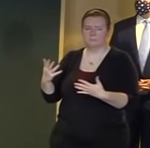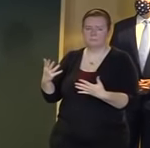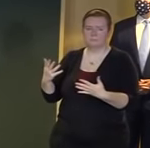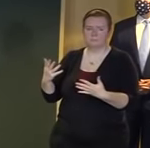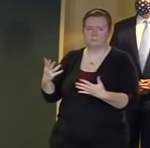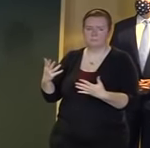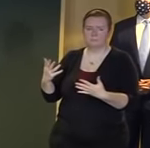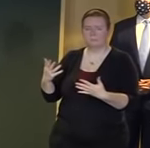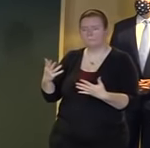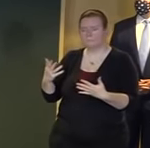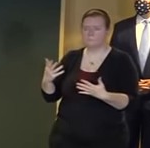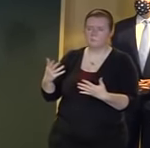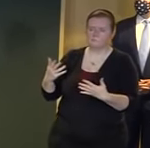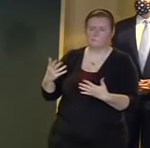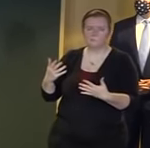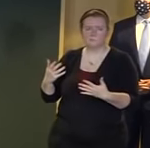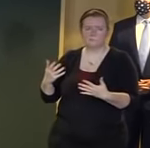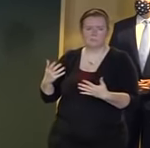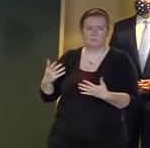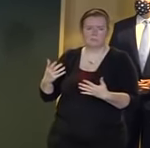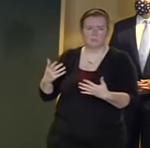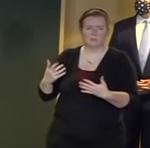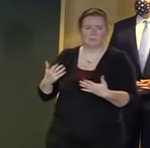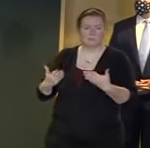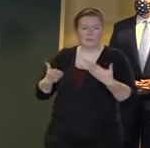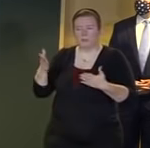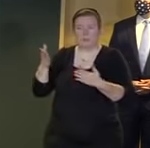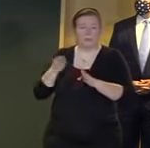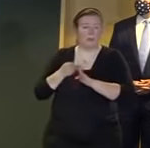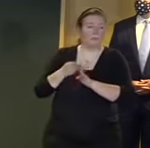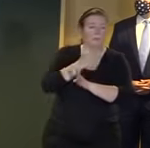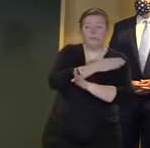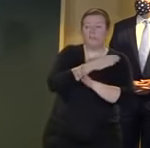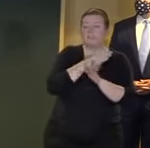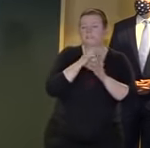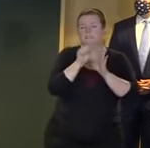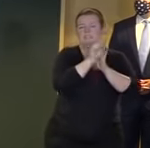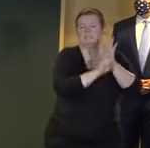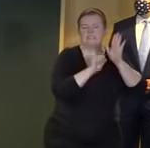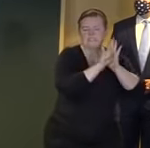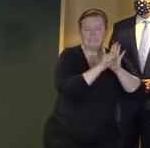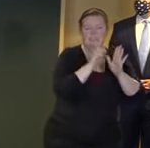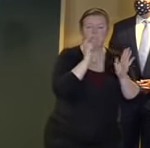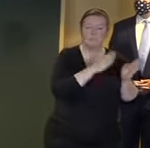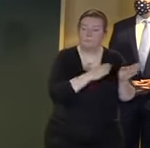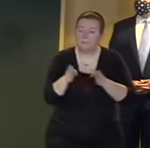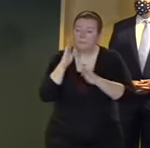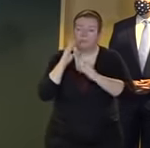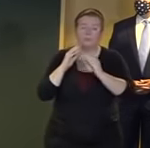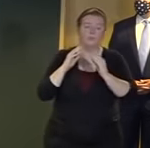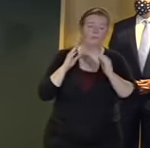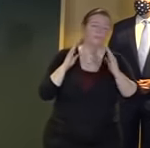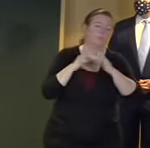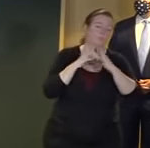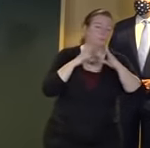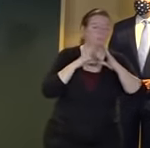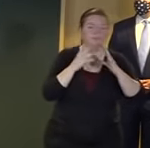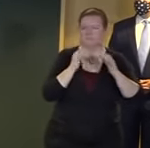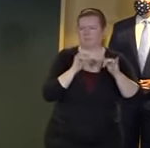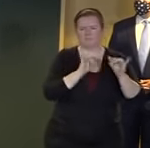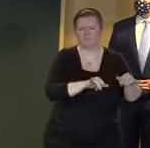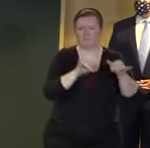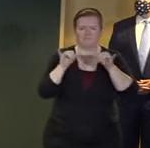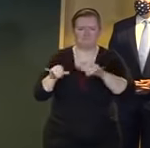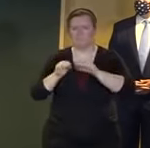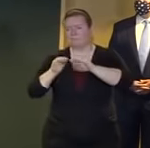of their pre-season preparations and so that's considered if that's true it's consistent where we've seen a lot of the outbreaks of